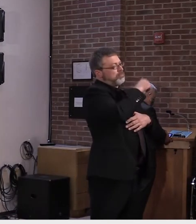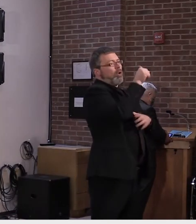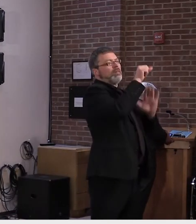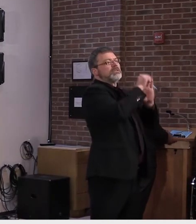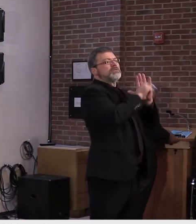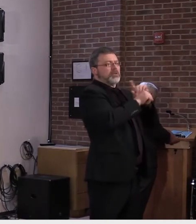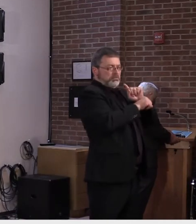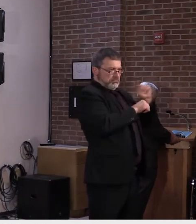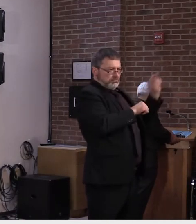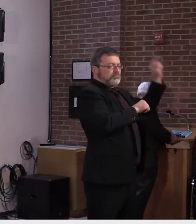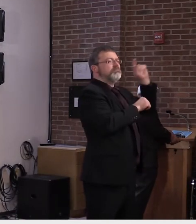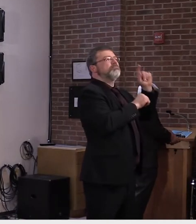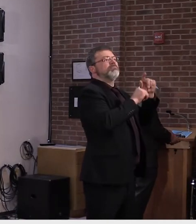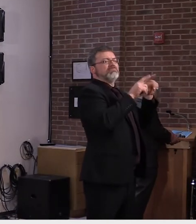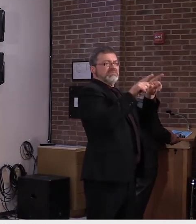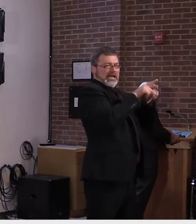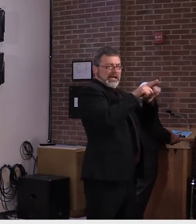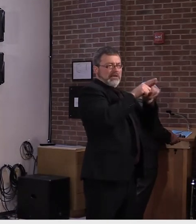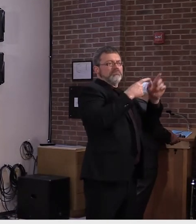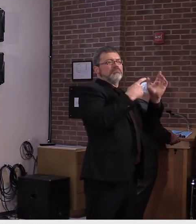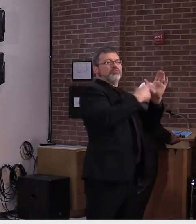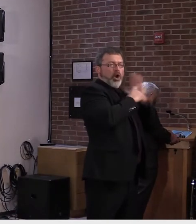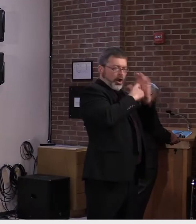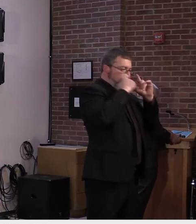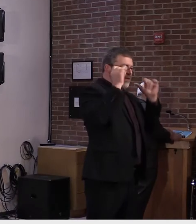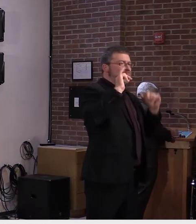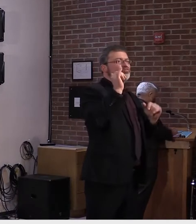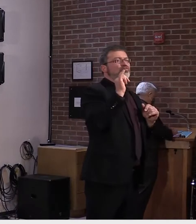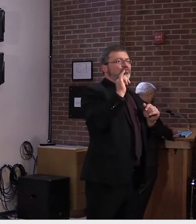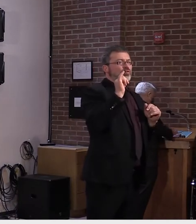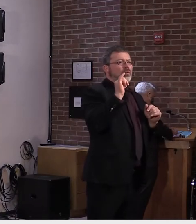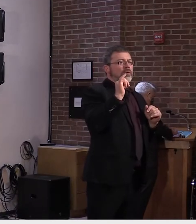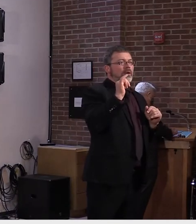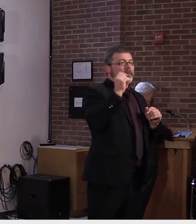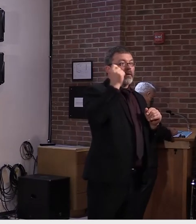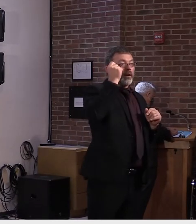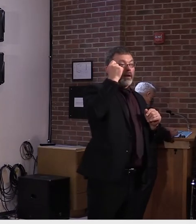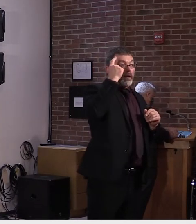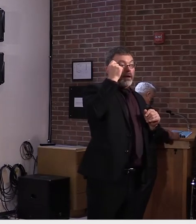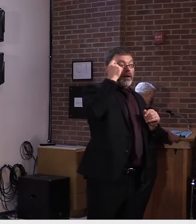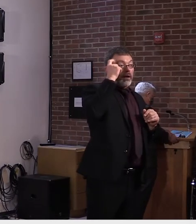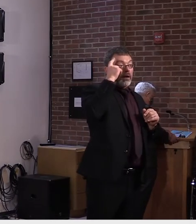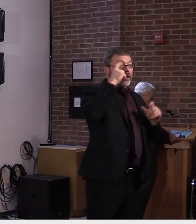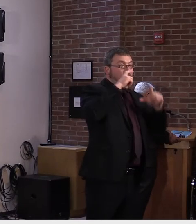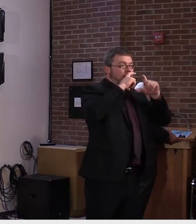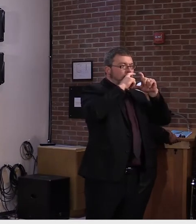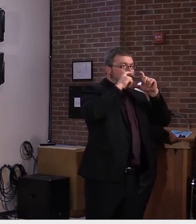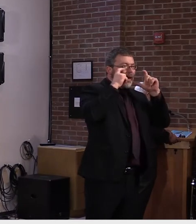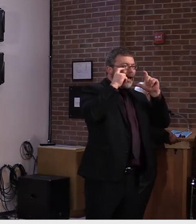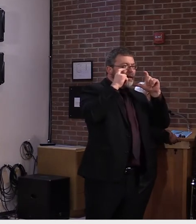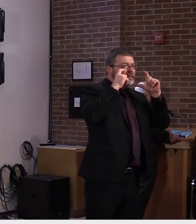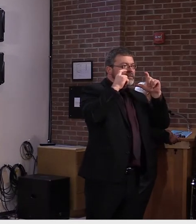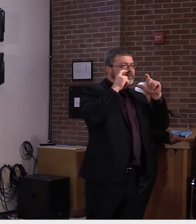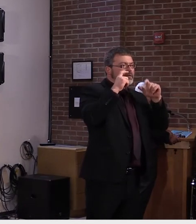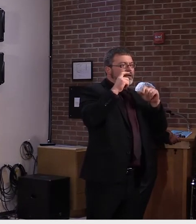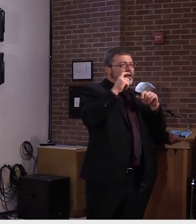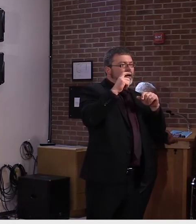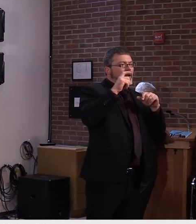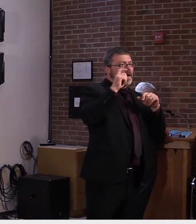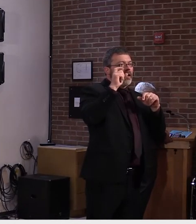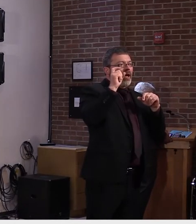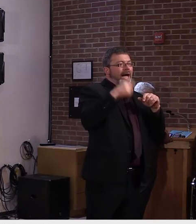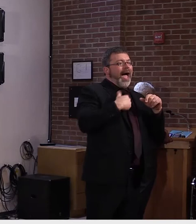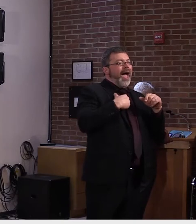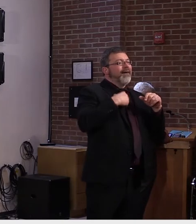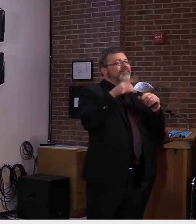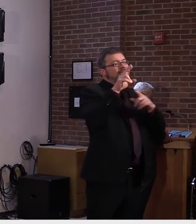that they not, uh, that they not use the ones with, uh, the flapper valves in them, uh, that it be, uh, uh, a